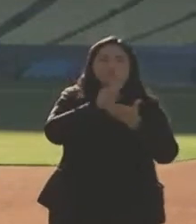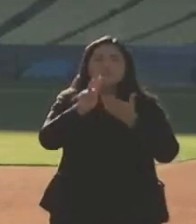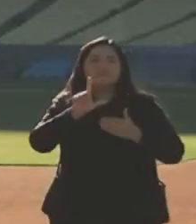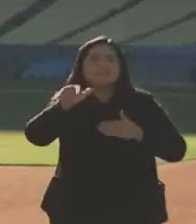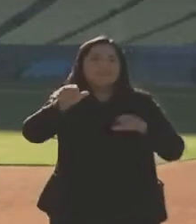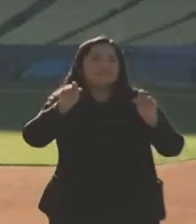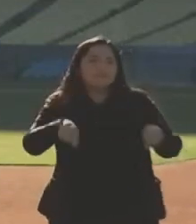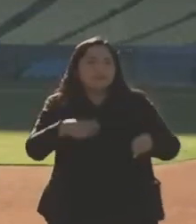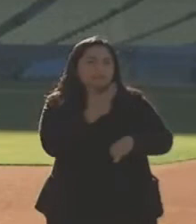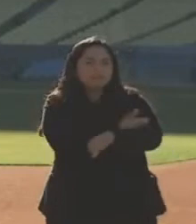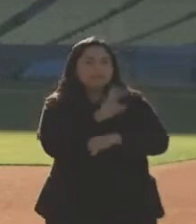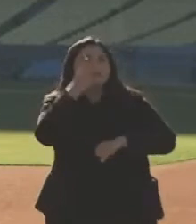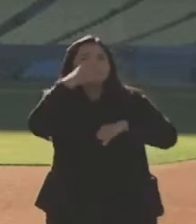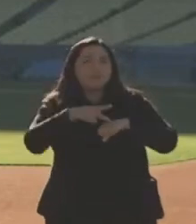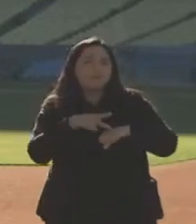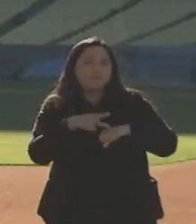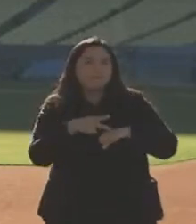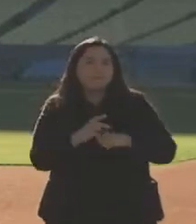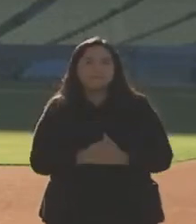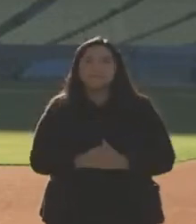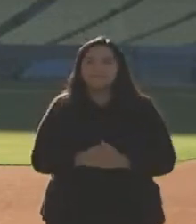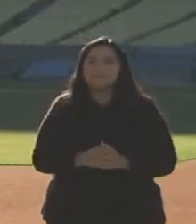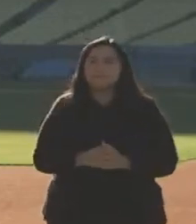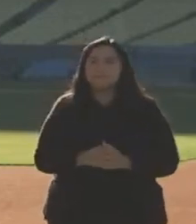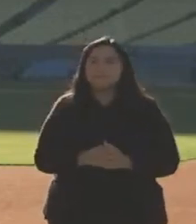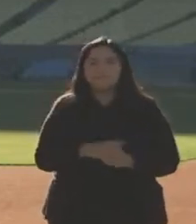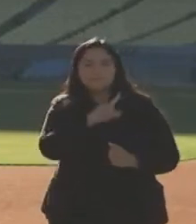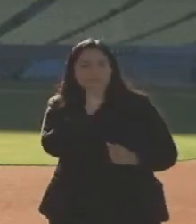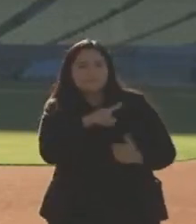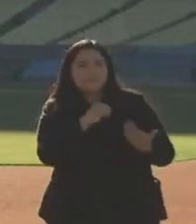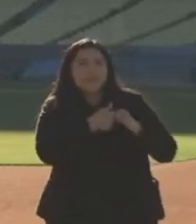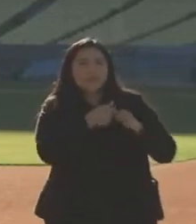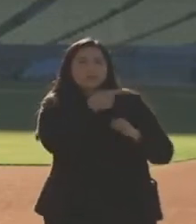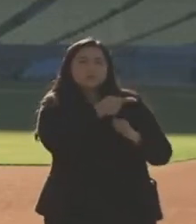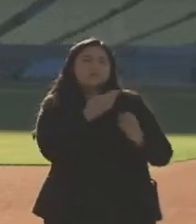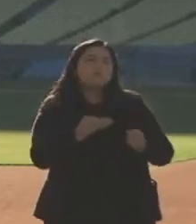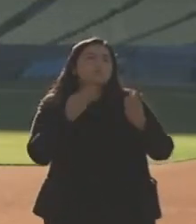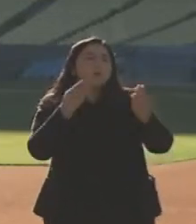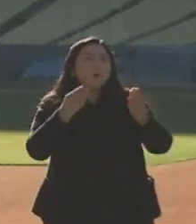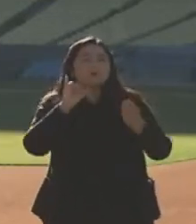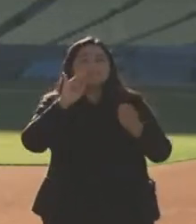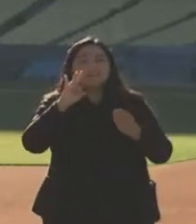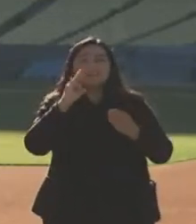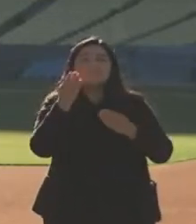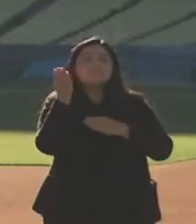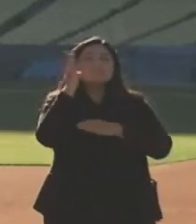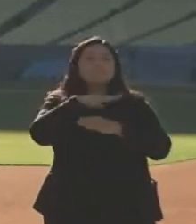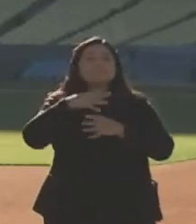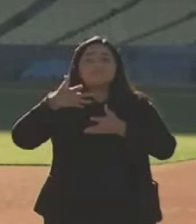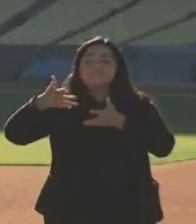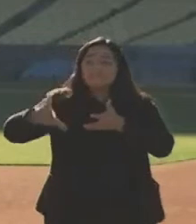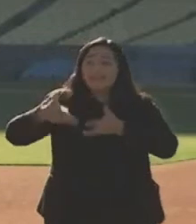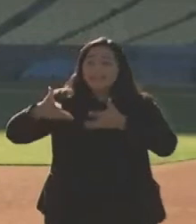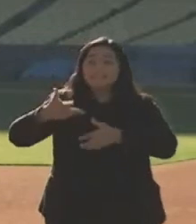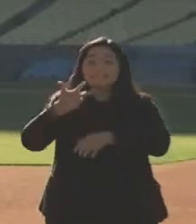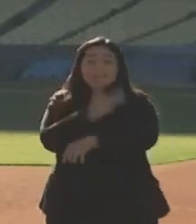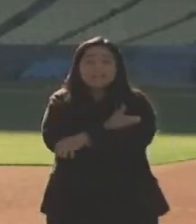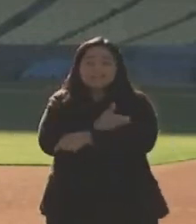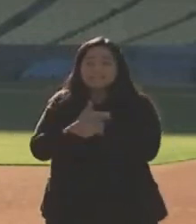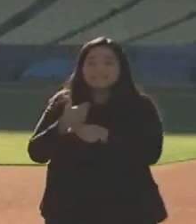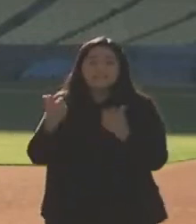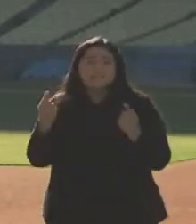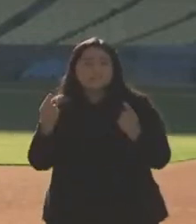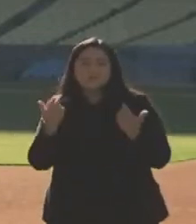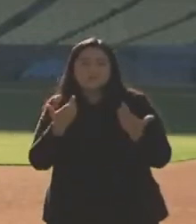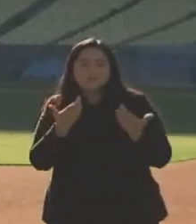And how exactly do you propose workers handle doses that are left over at the end of the day at city vaccination sites? So I